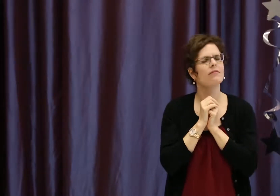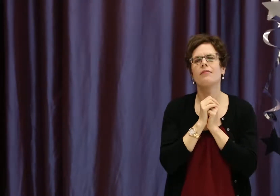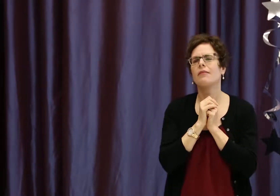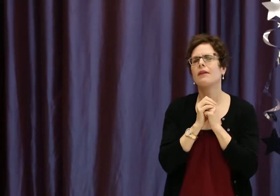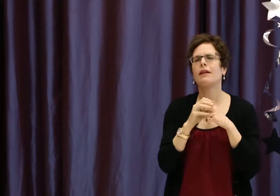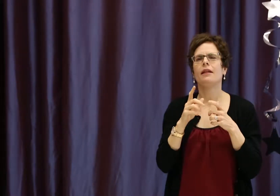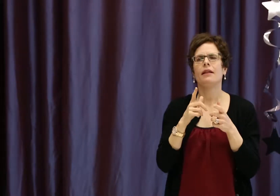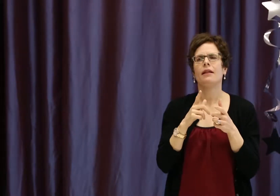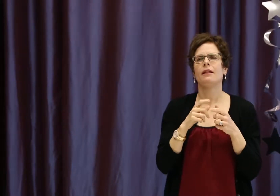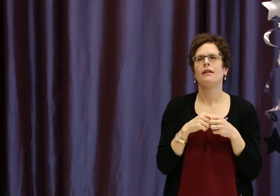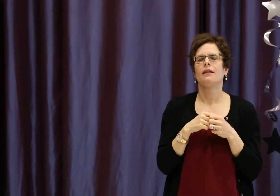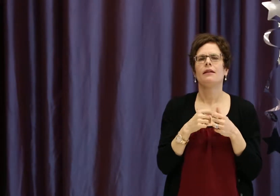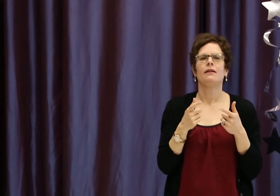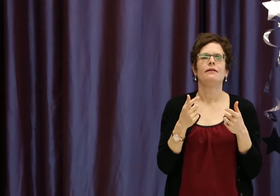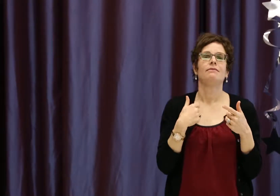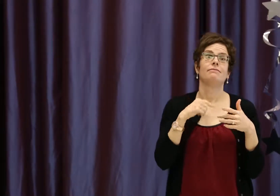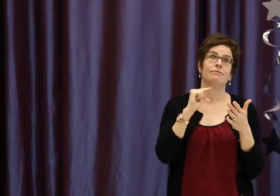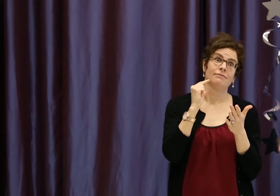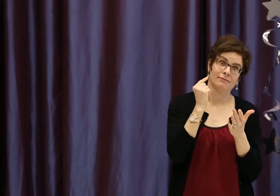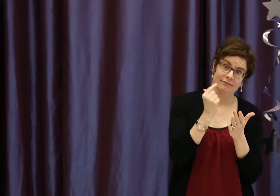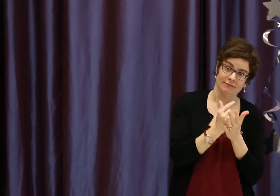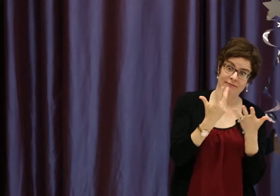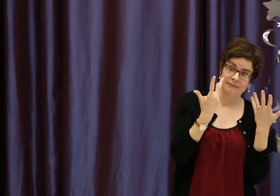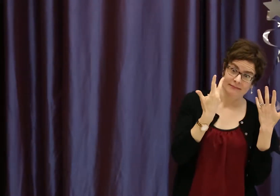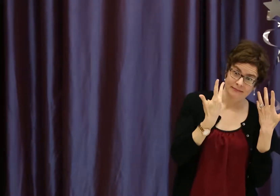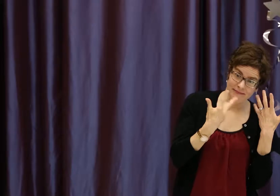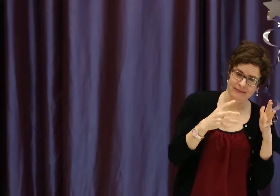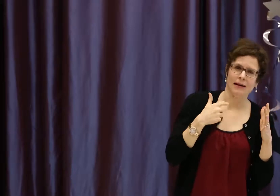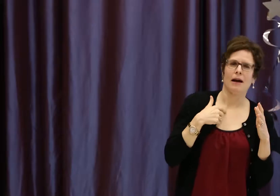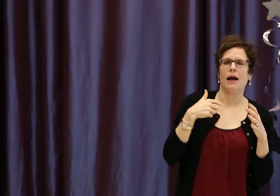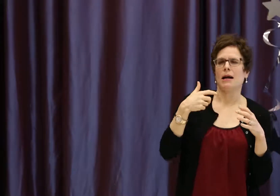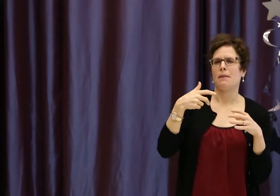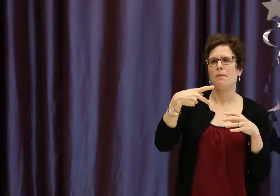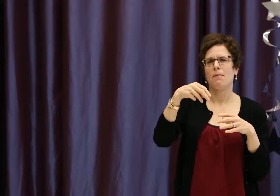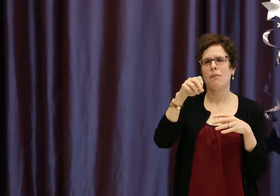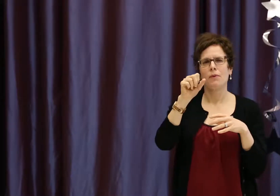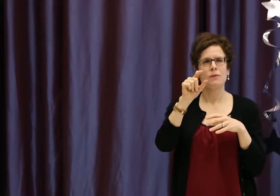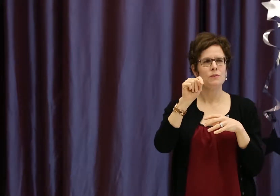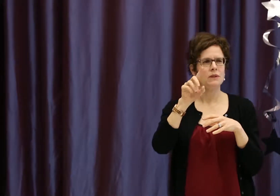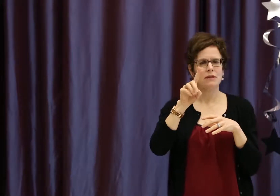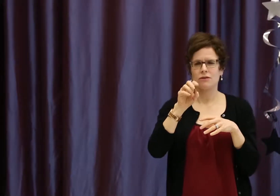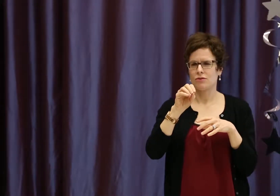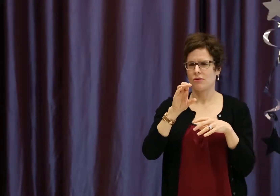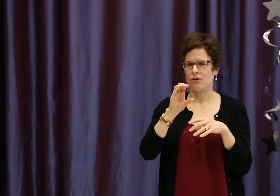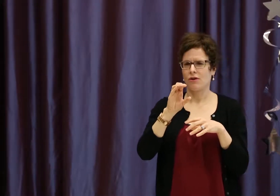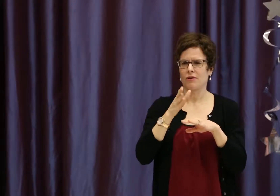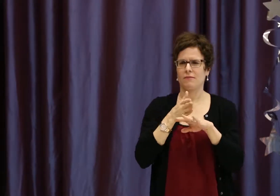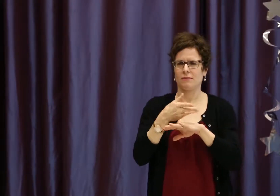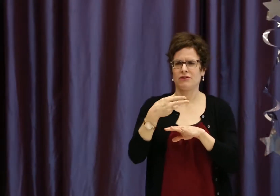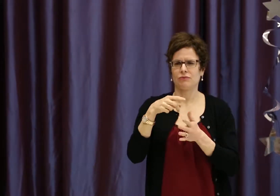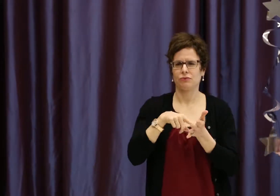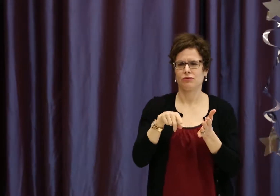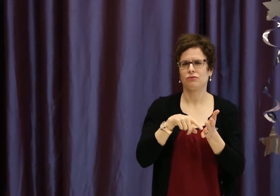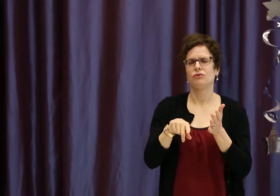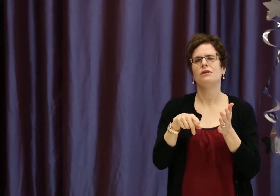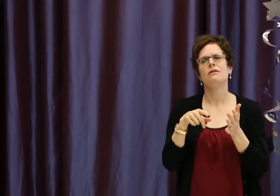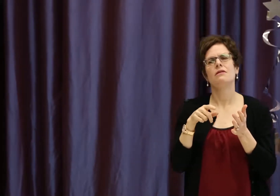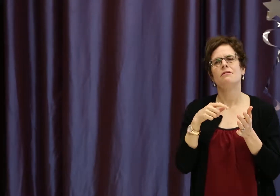with their children using sign language. Once I completed my PhD, I went on to pursue my post-doctoral